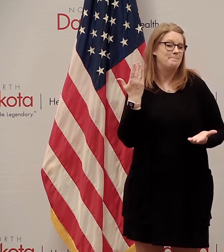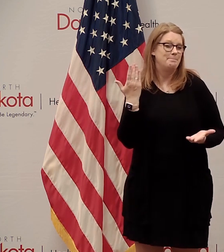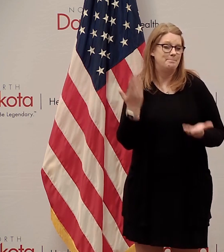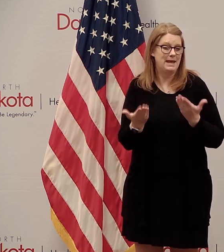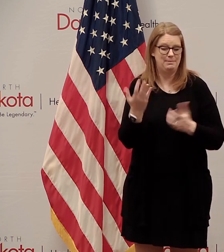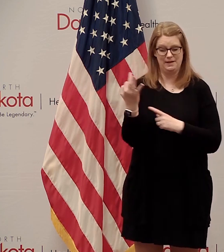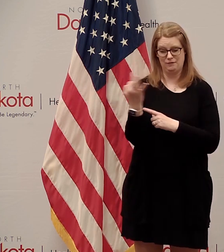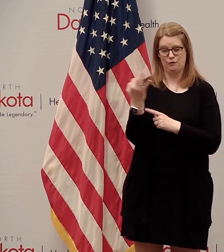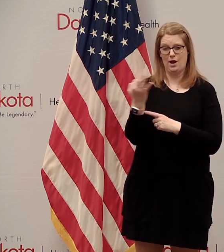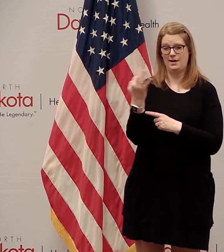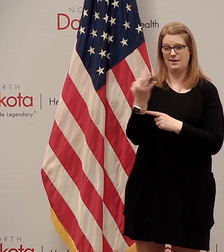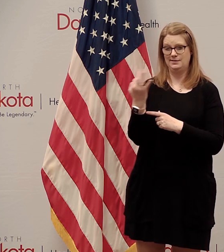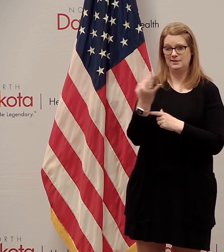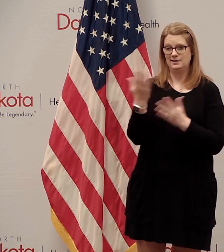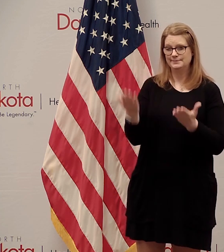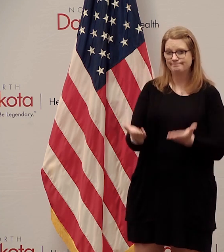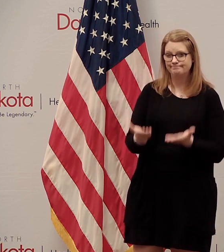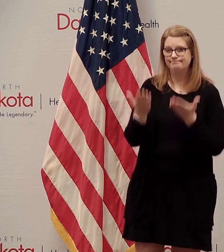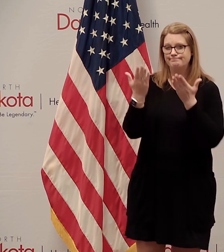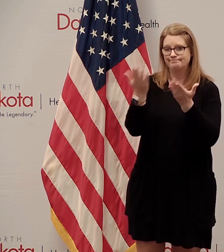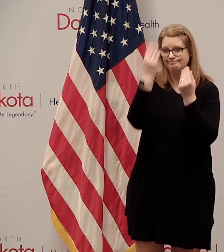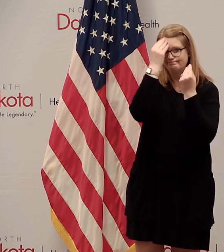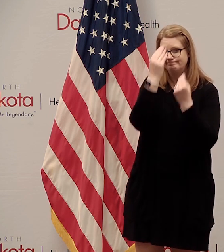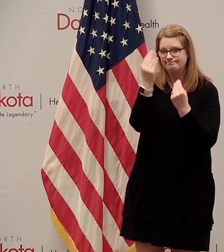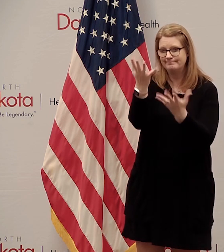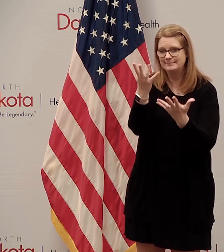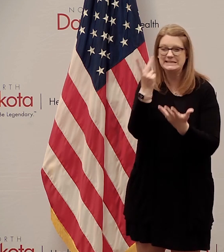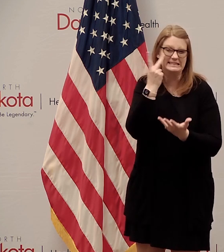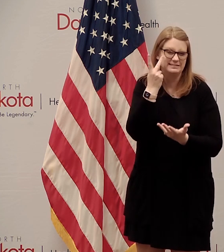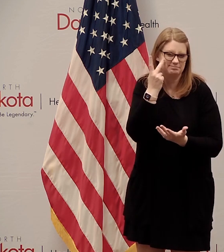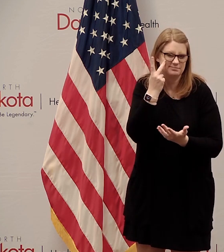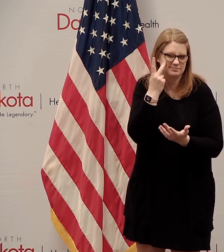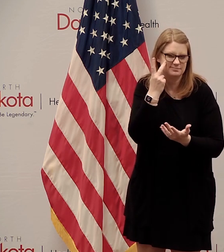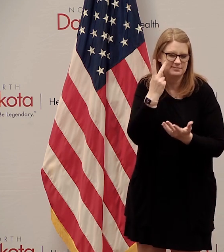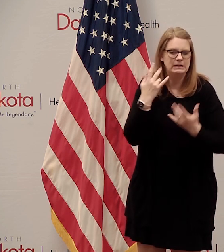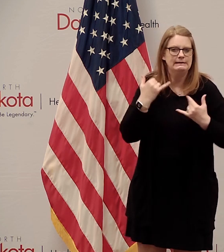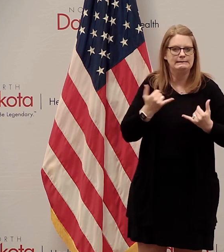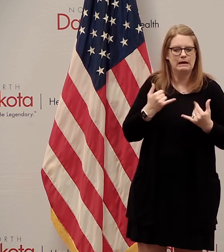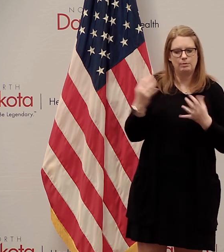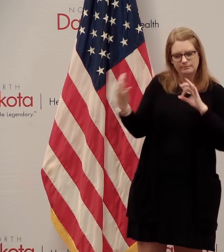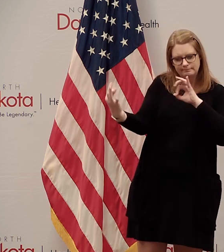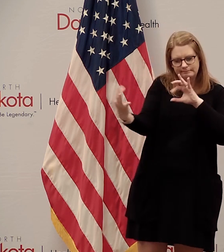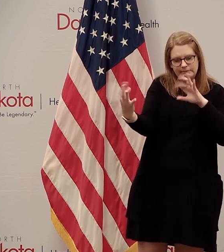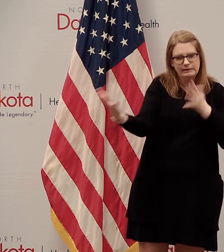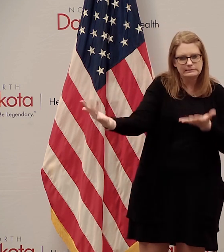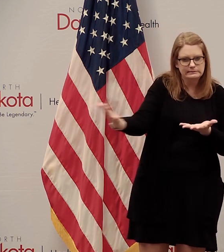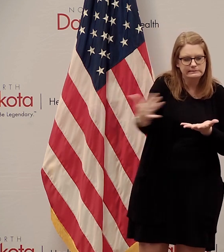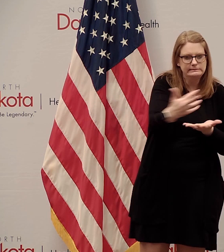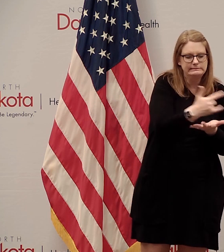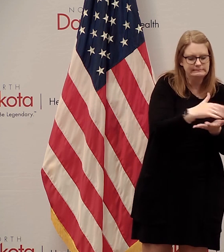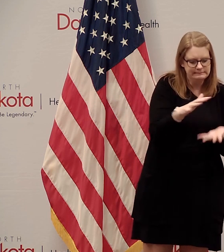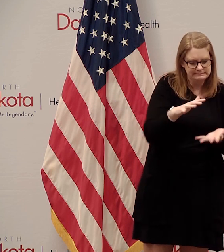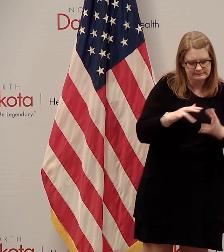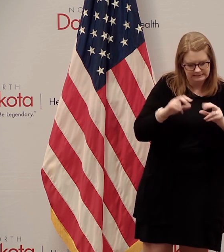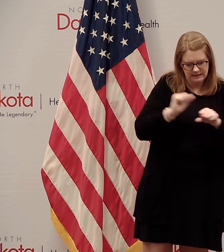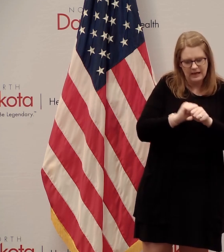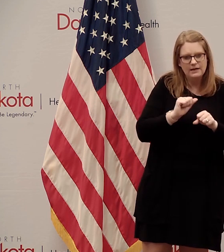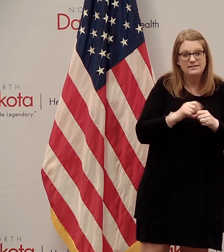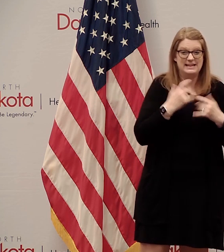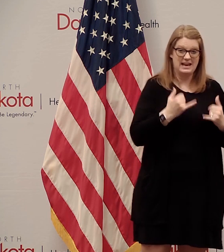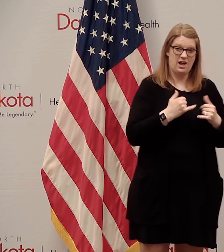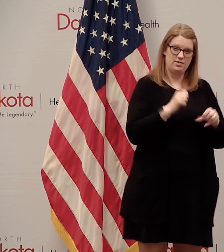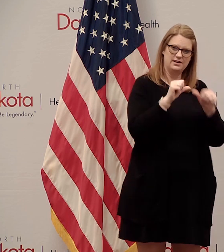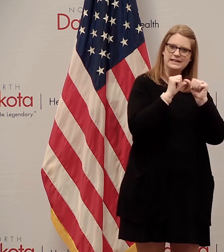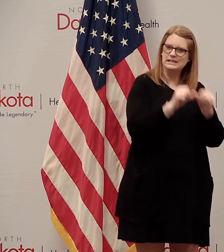friday of this week but for right now again the folks should continue to continue working on the distance learning